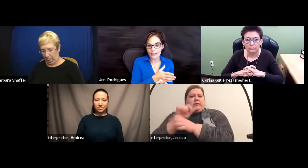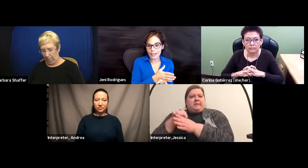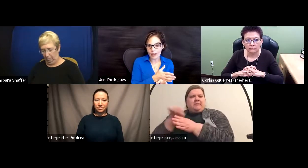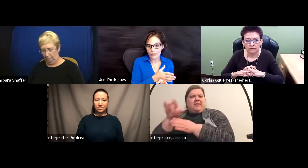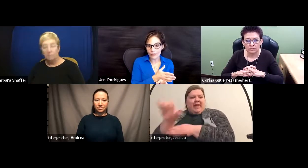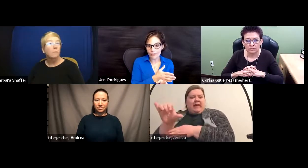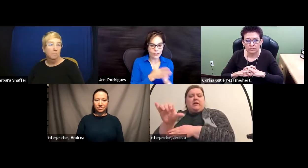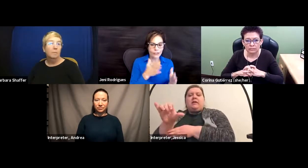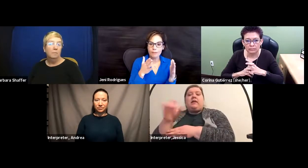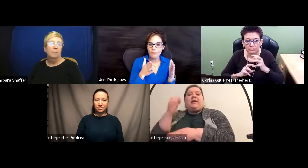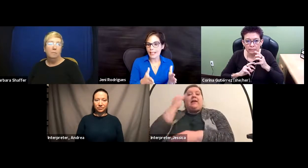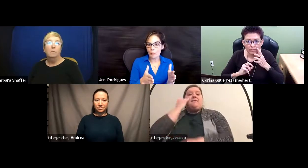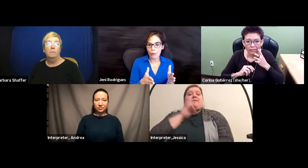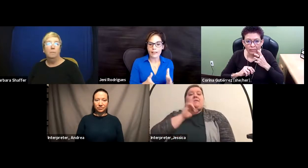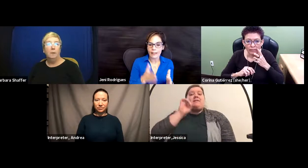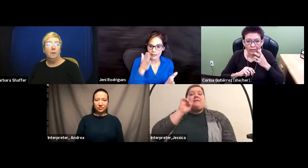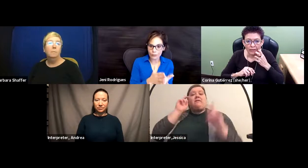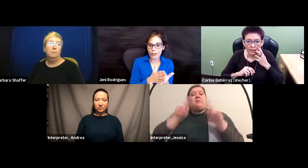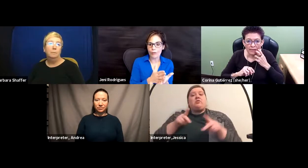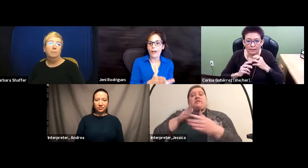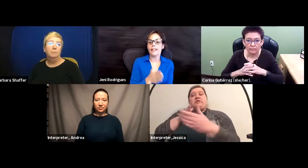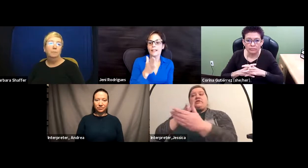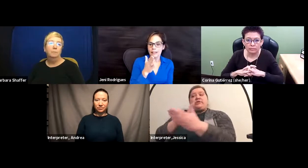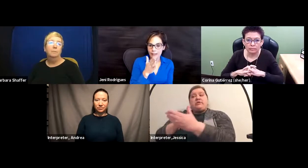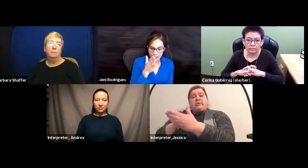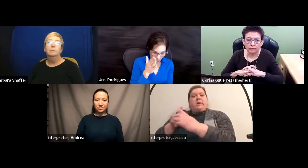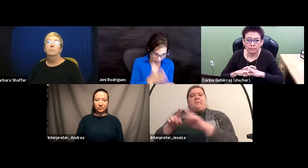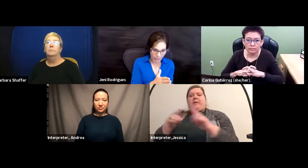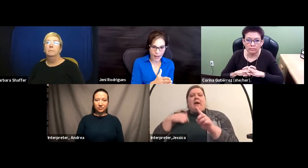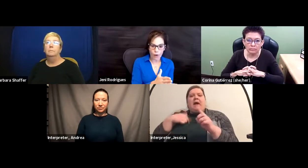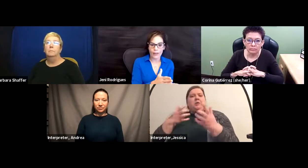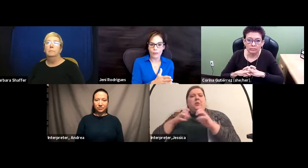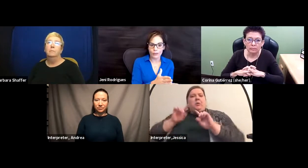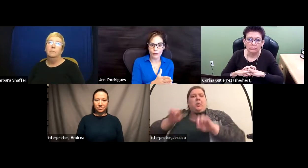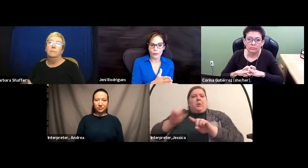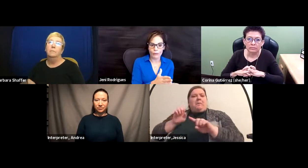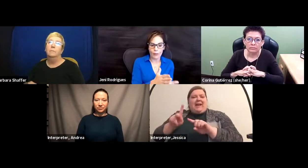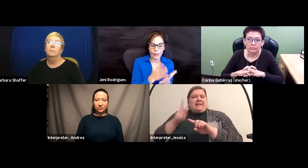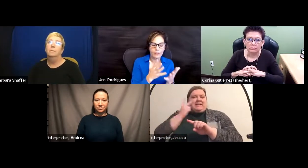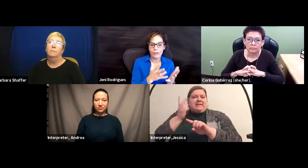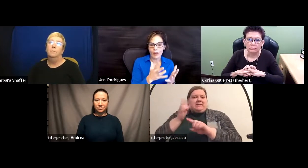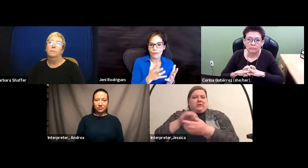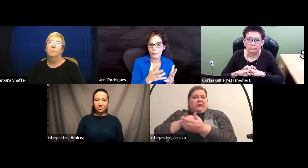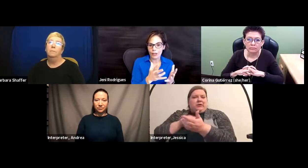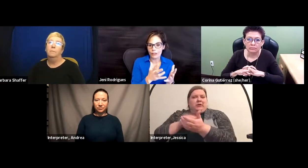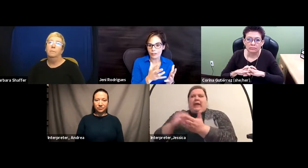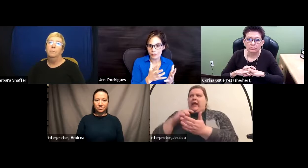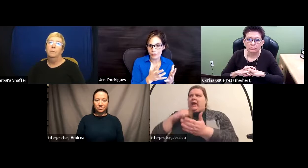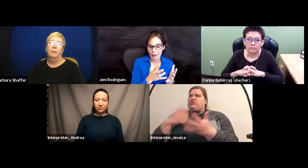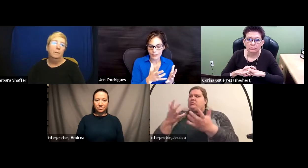to that doctor, they're just making a point that this was not right and I want them to, I want some kind of repercussions to happen.